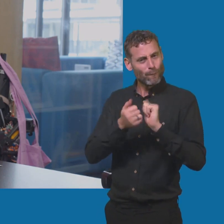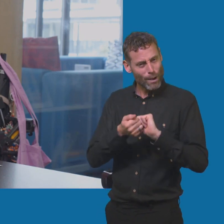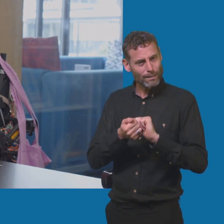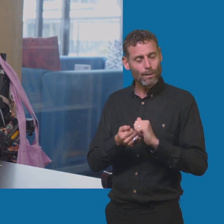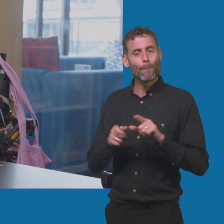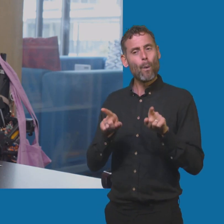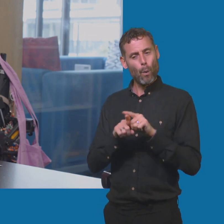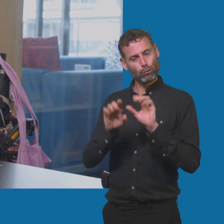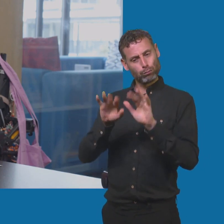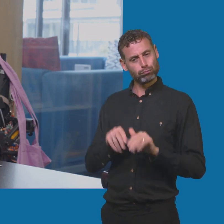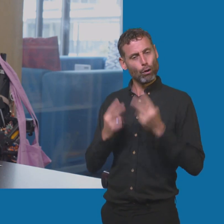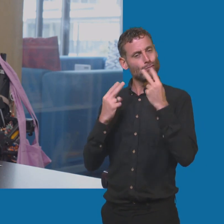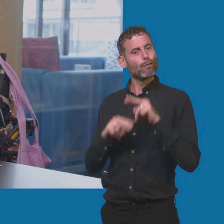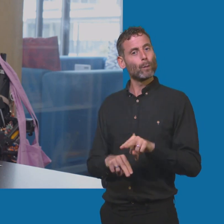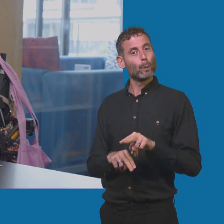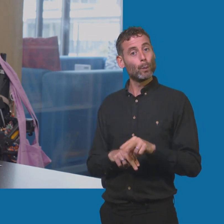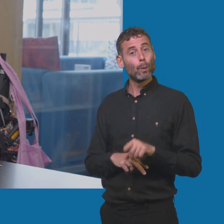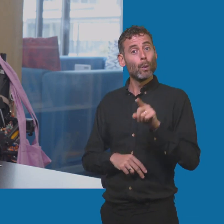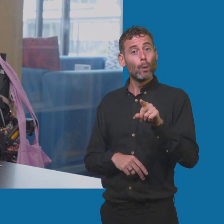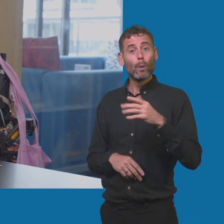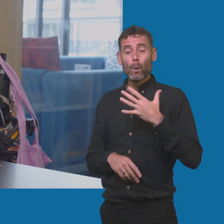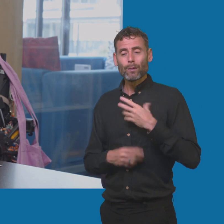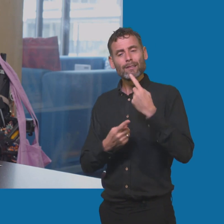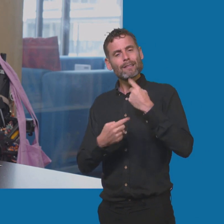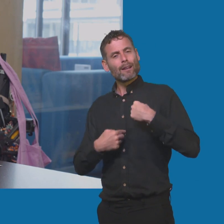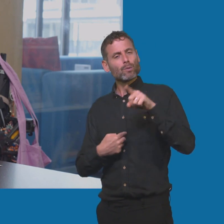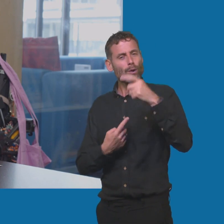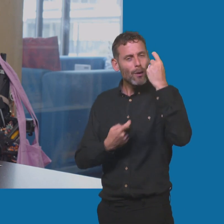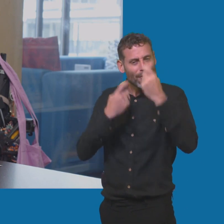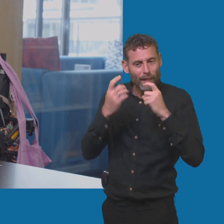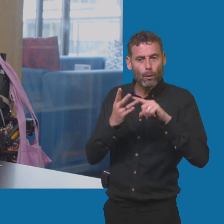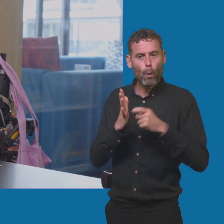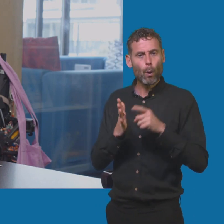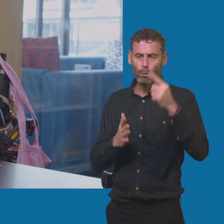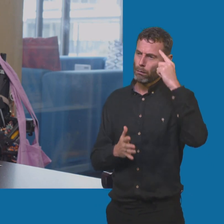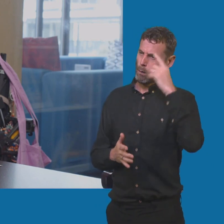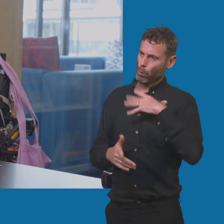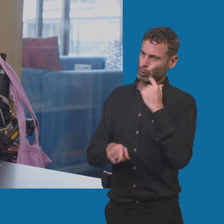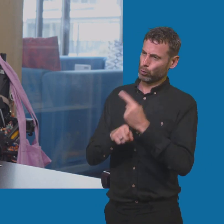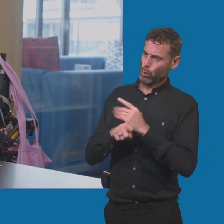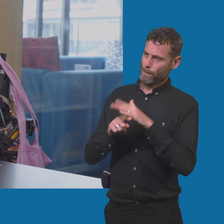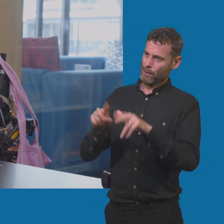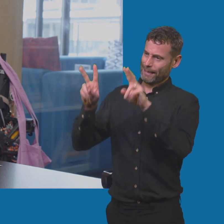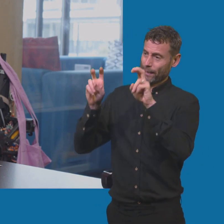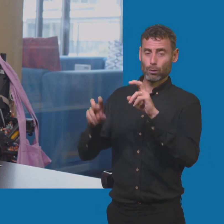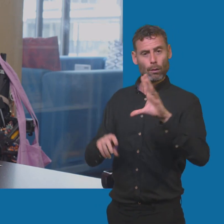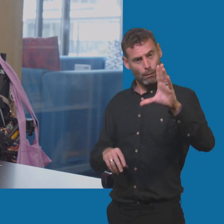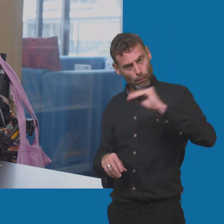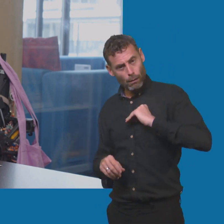review. If you want to tell us what you thought or if there's something you'd like to hear from us come and say a hello on Instagram for some